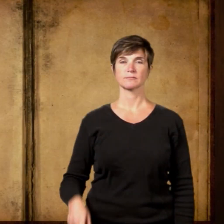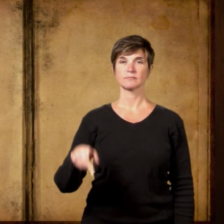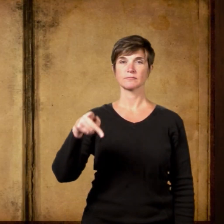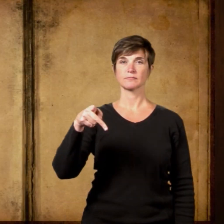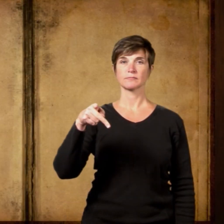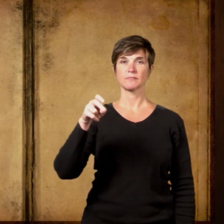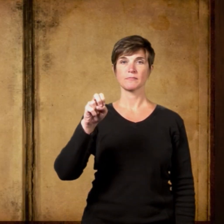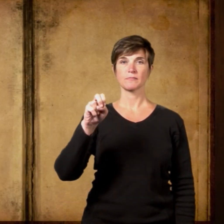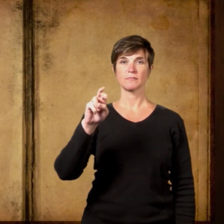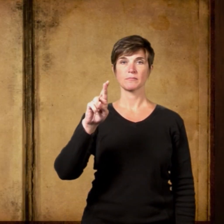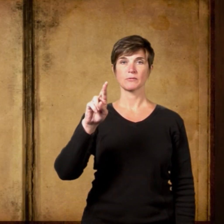Perfunctory